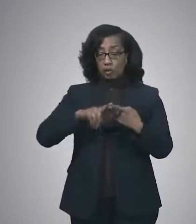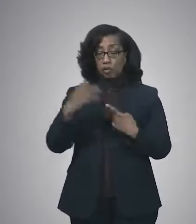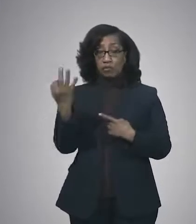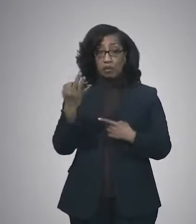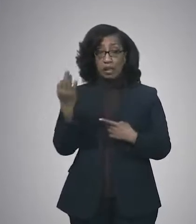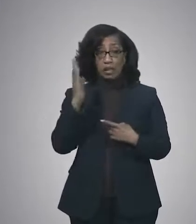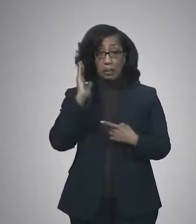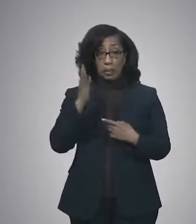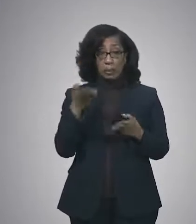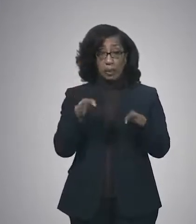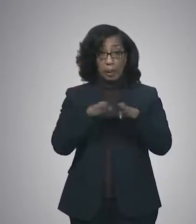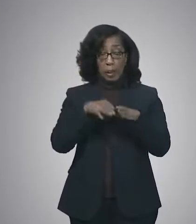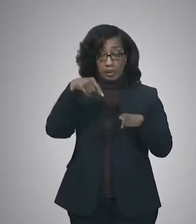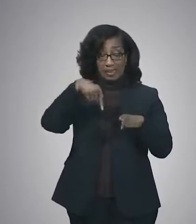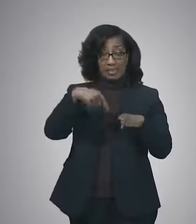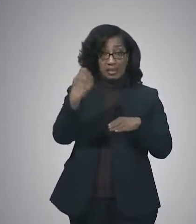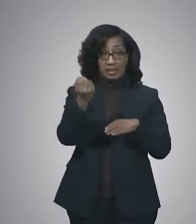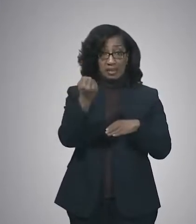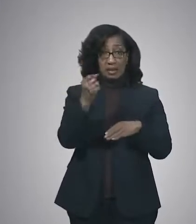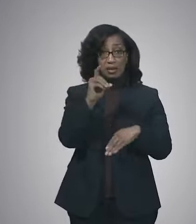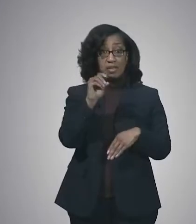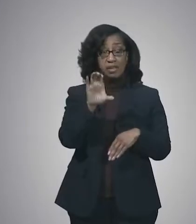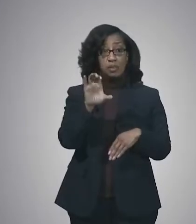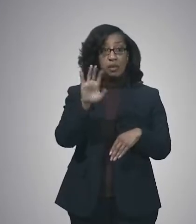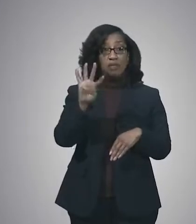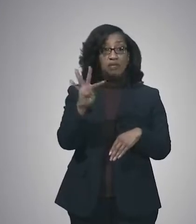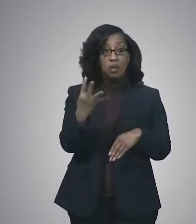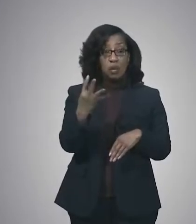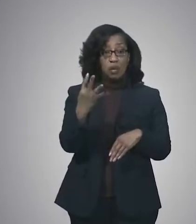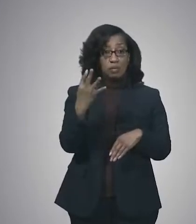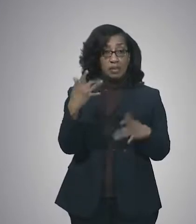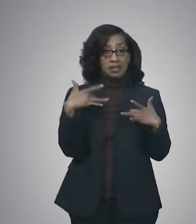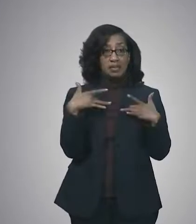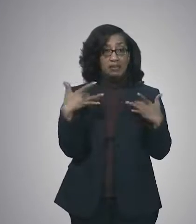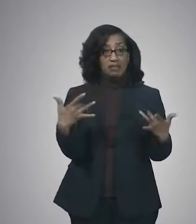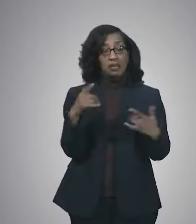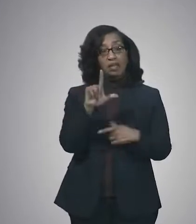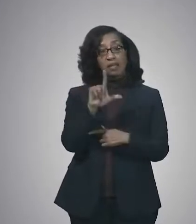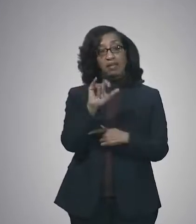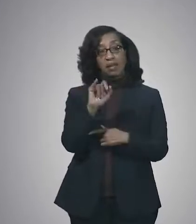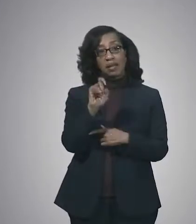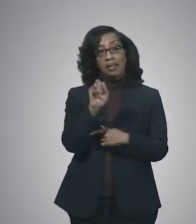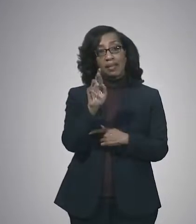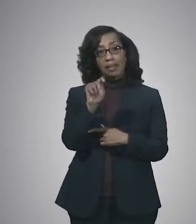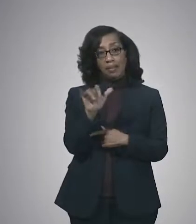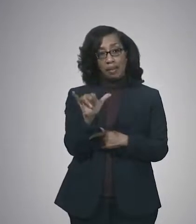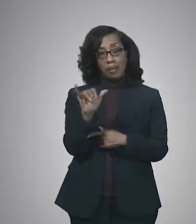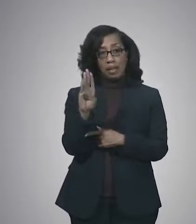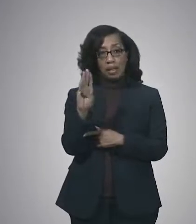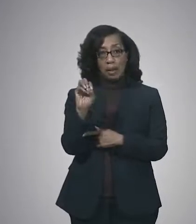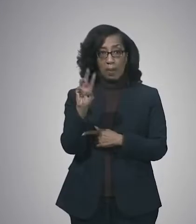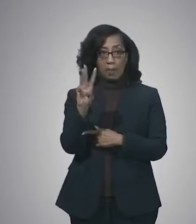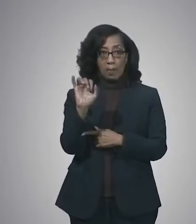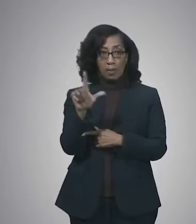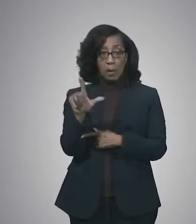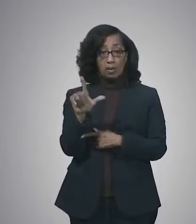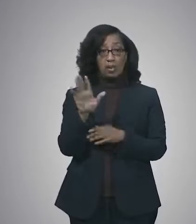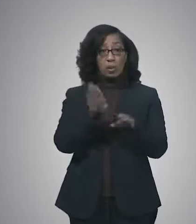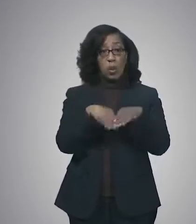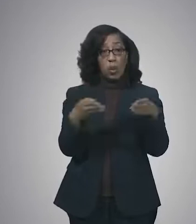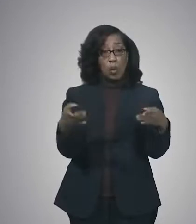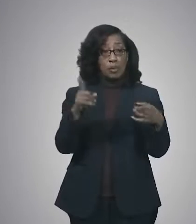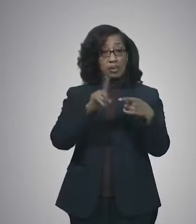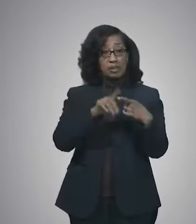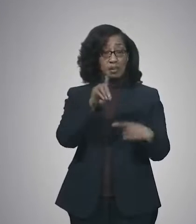will be closed this Saturday, December 4th, due to an event at the Liberty Bowl. It remains open until December